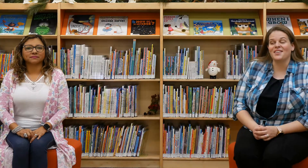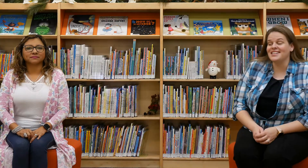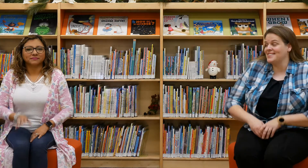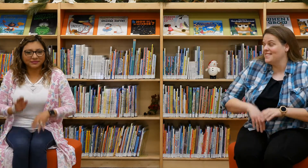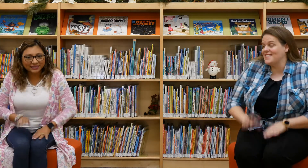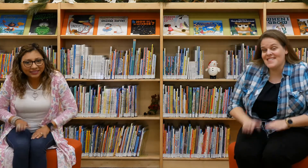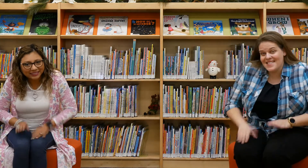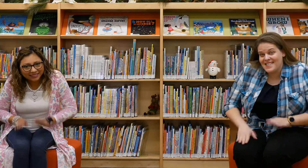is...